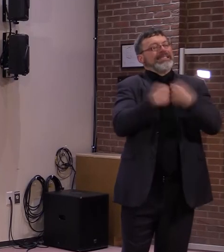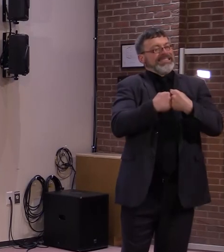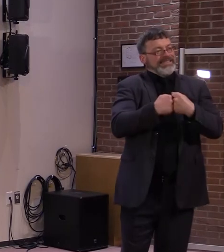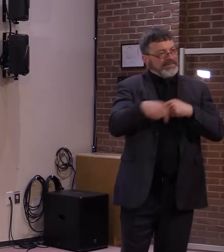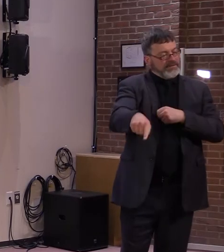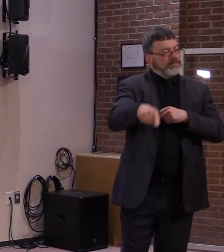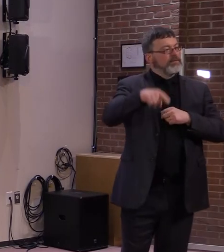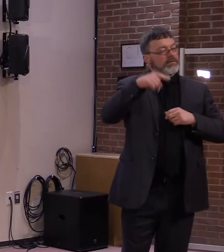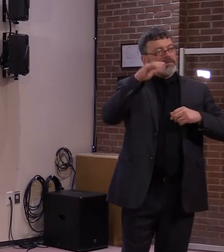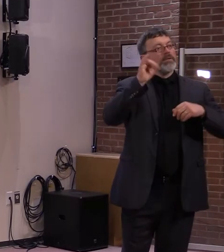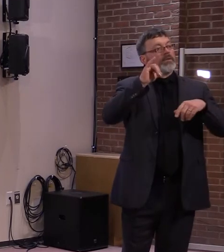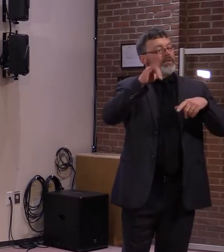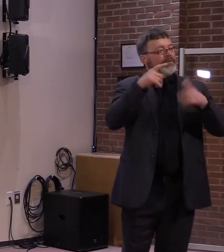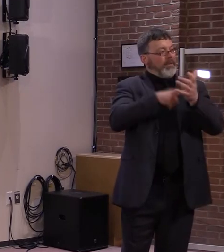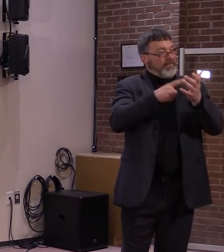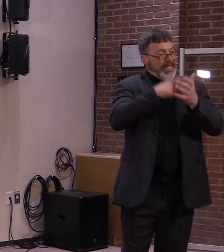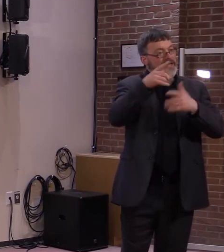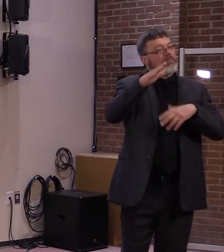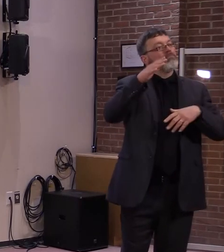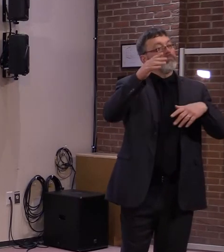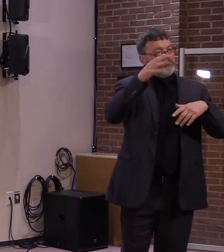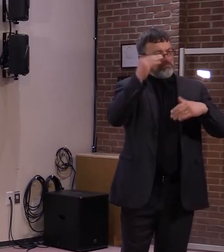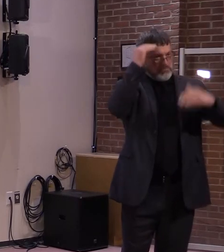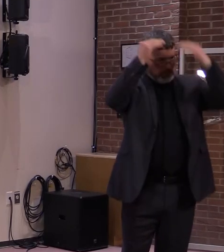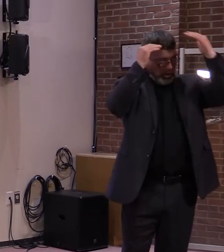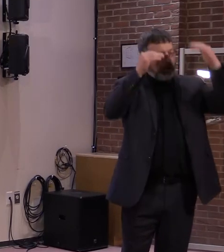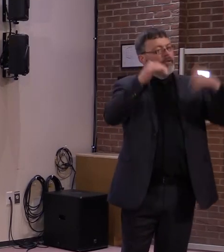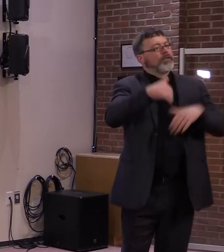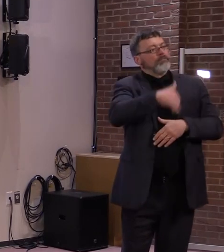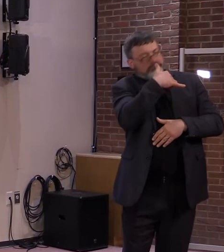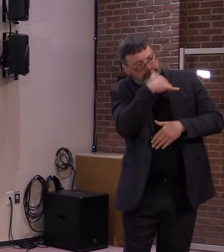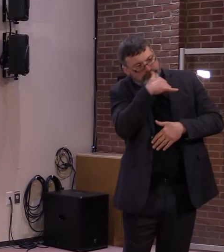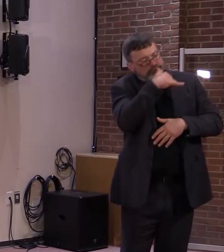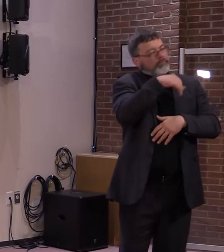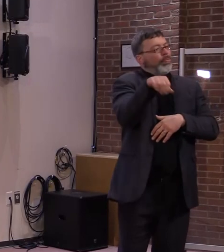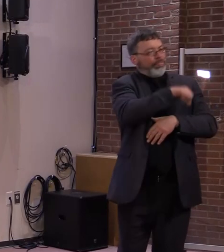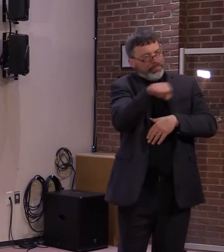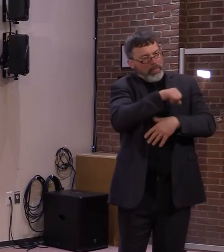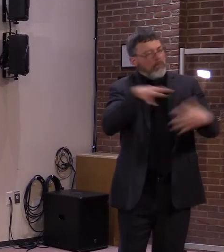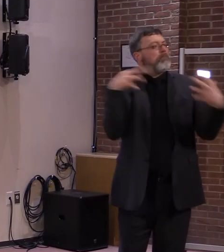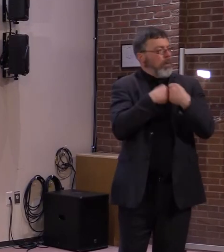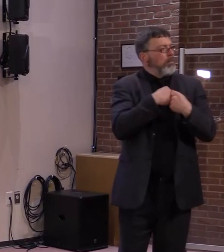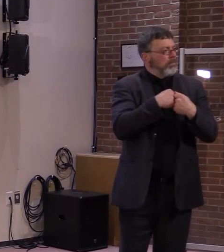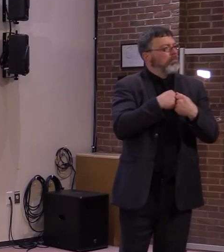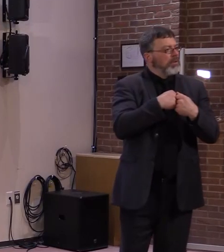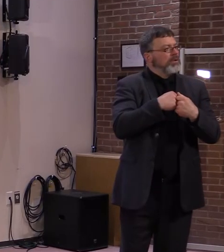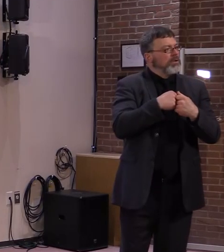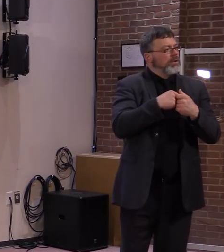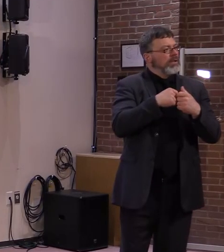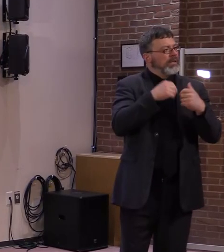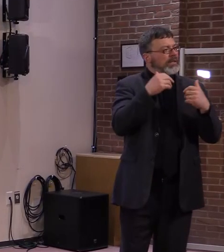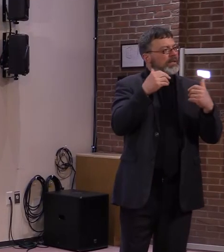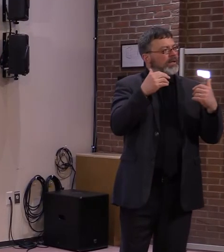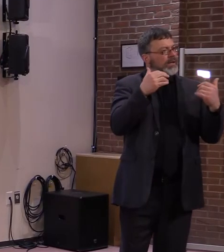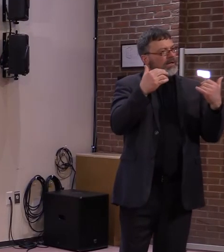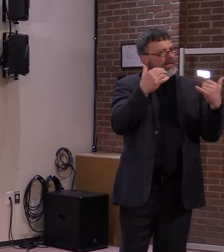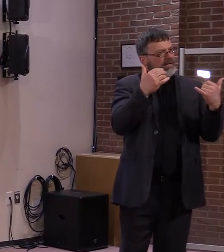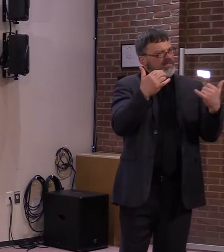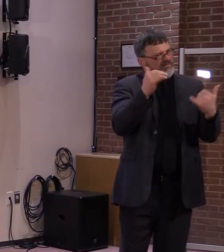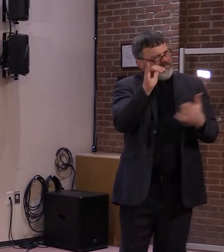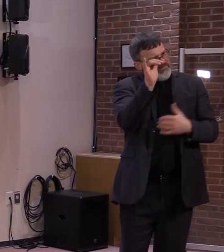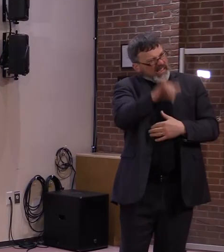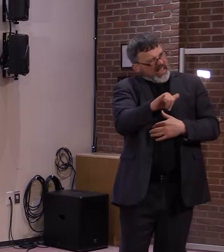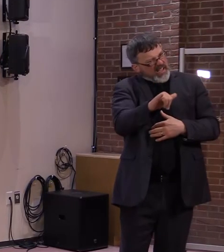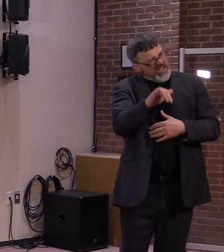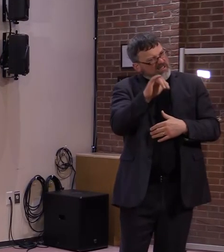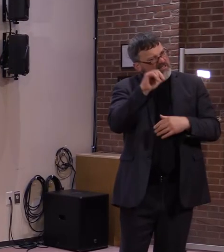very timely. I think there's a lot of discussion in the legislature at this point in time as to actually increasing the age of